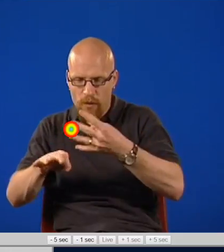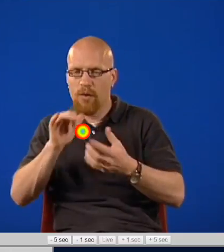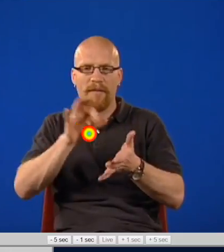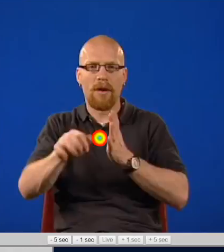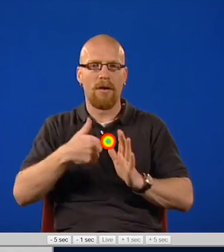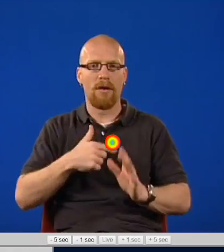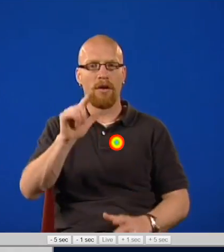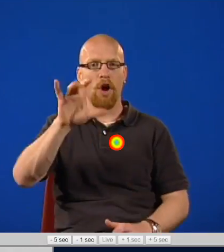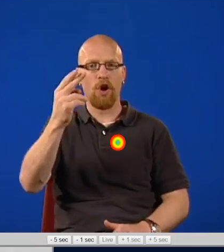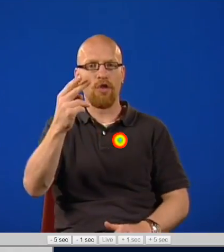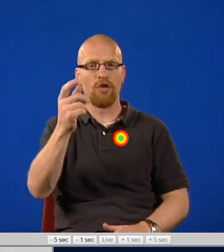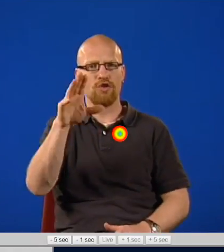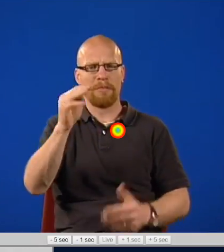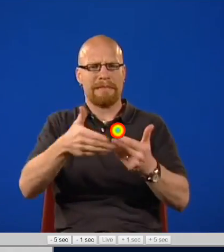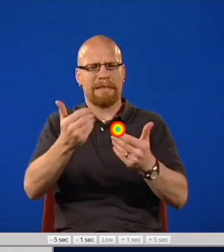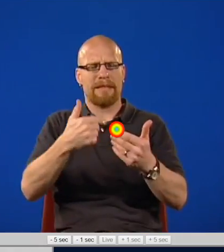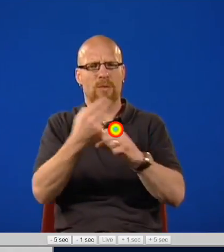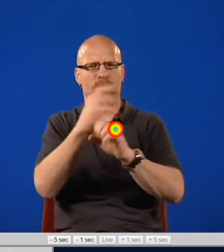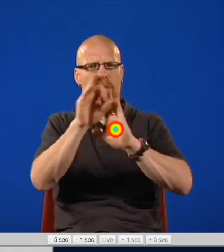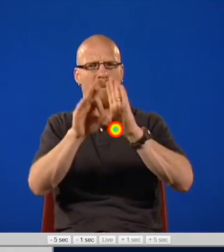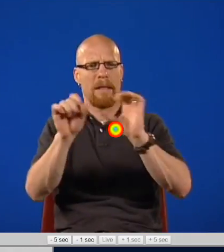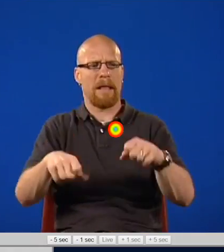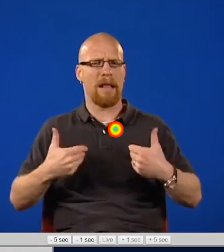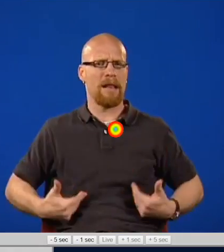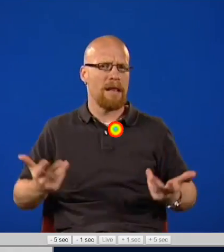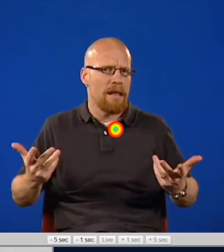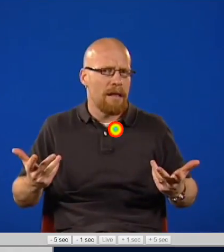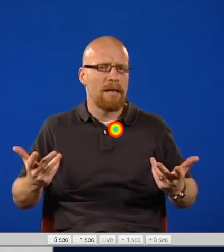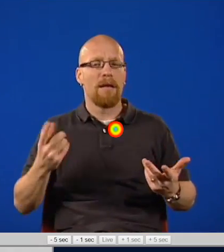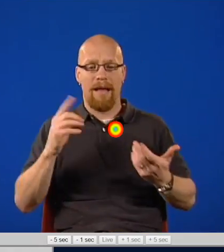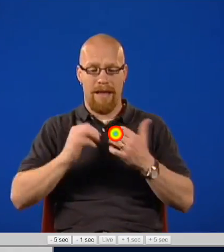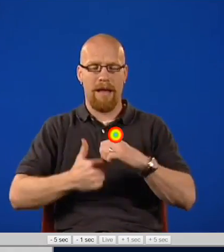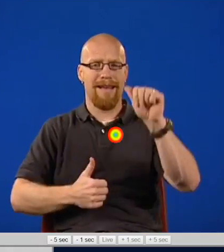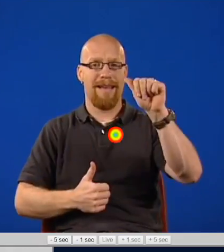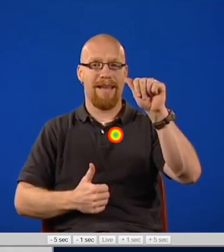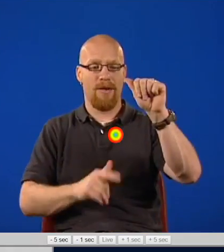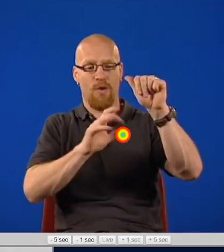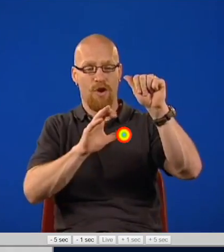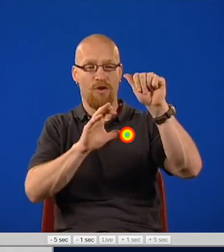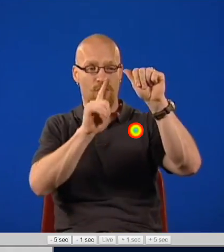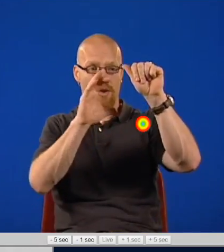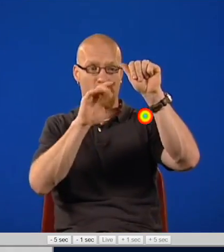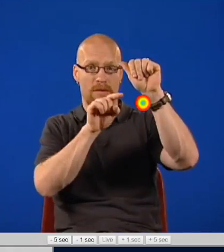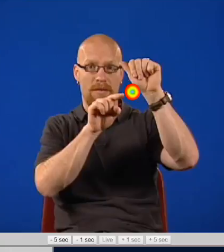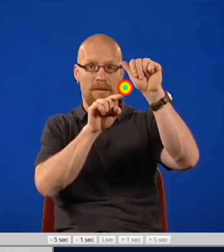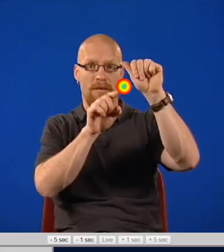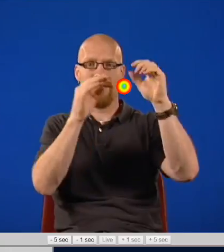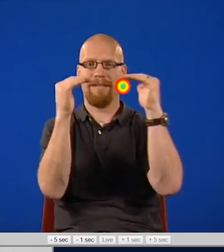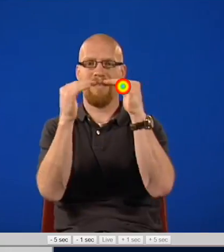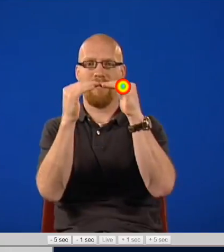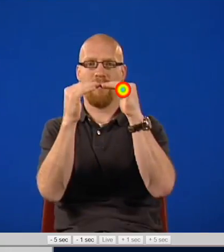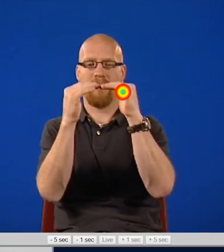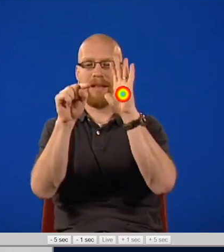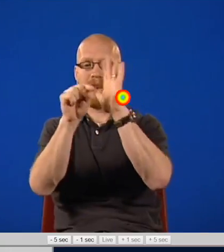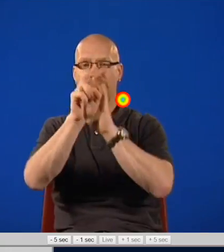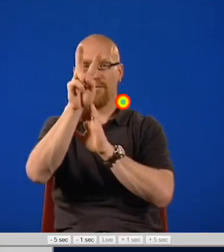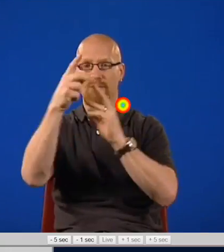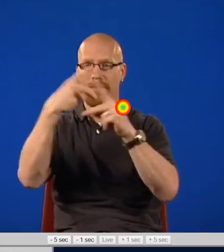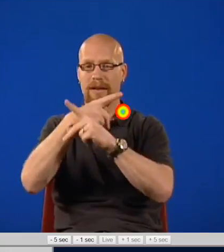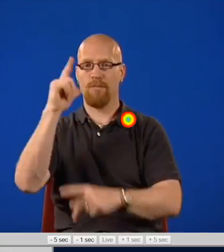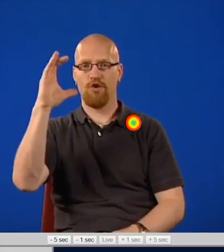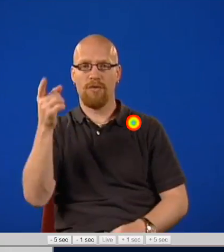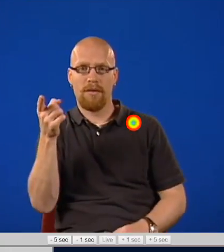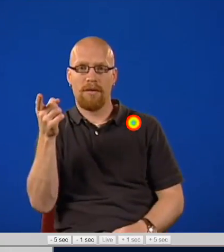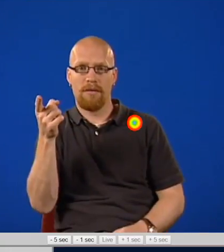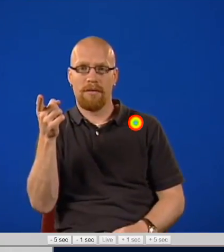way I could get to the 100th term very quickly using the formula. And that would be a sub 100 is negative 2 times 100,